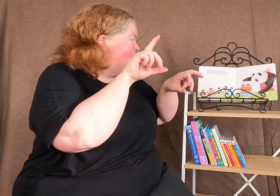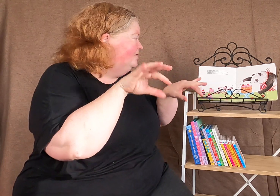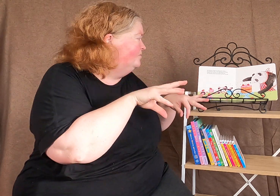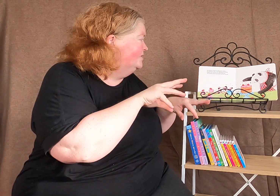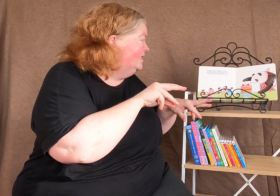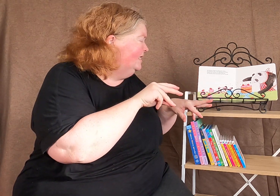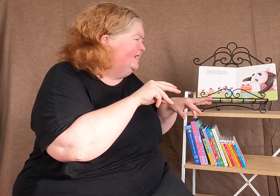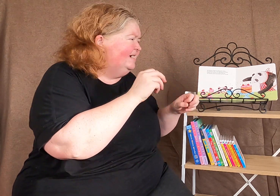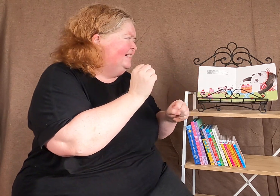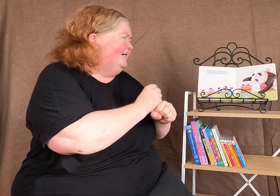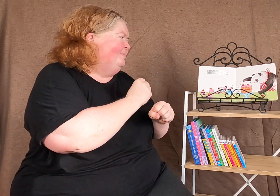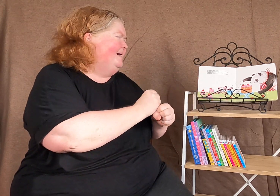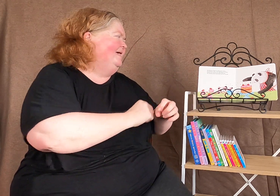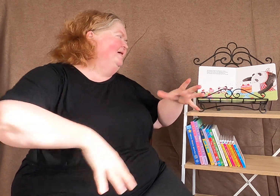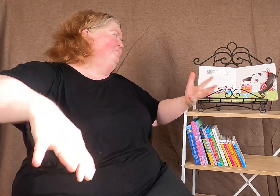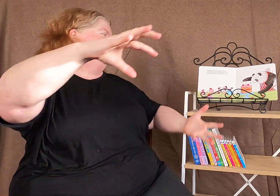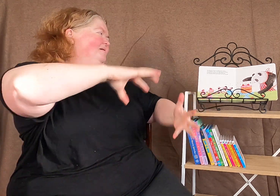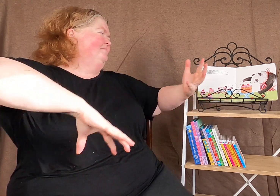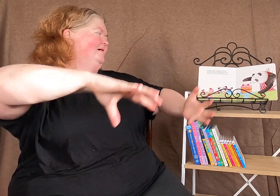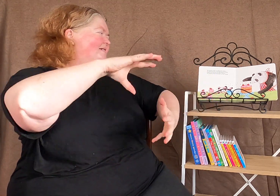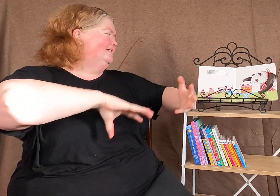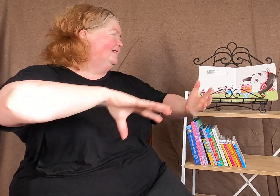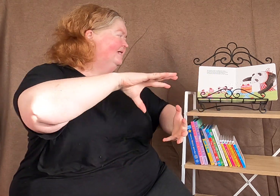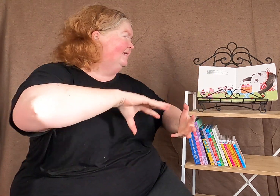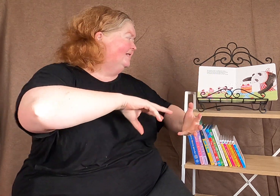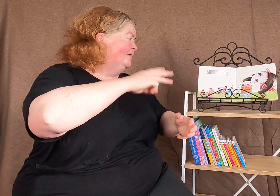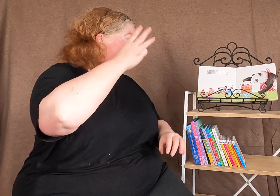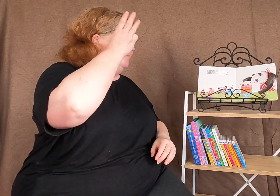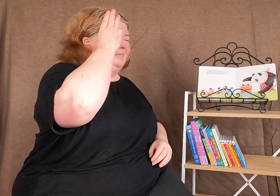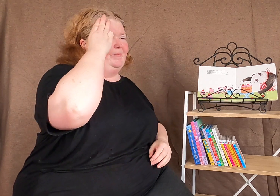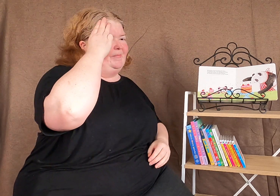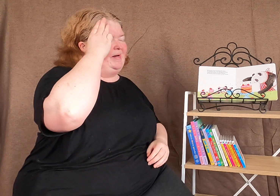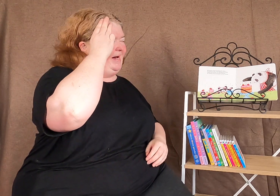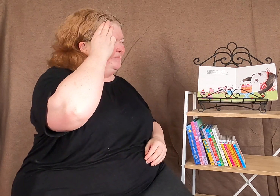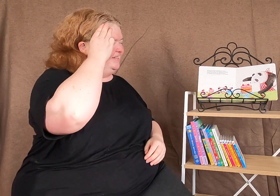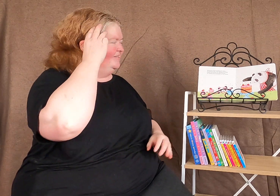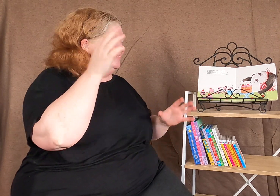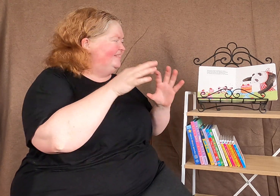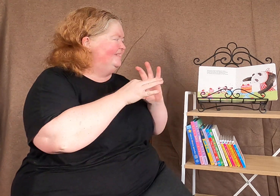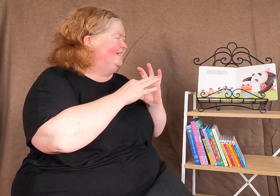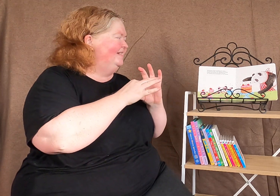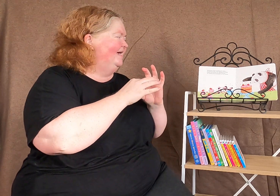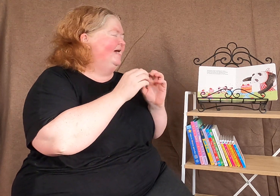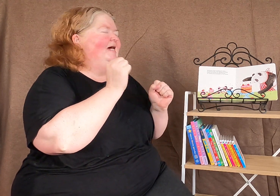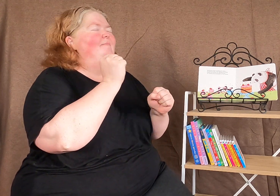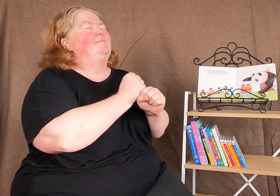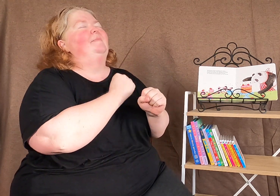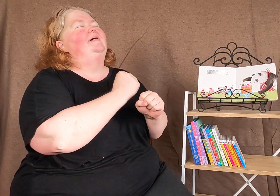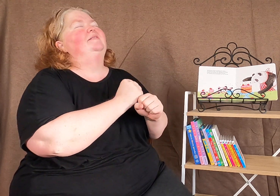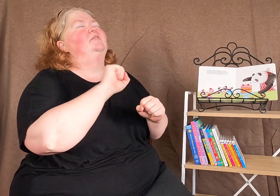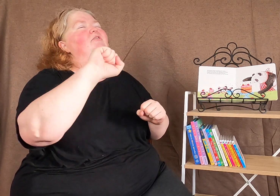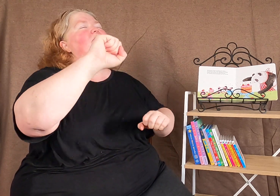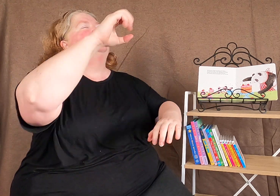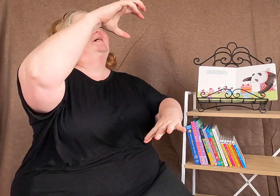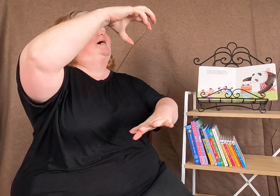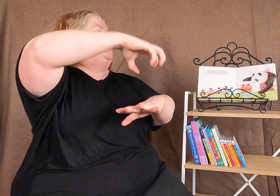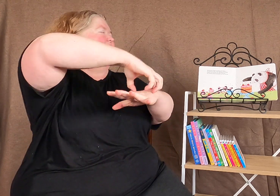sprinkles. I make a big mess. Mummy joins in and makes her cake